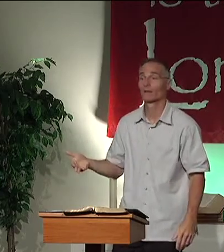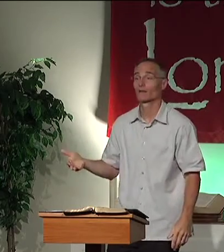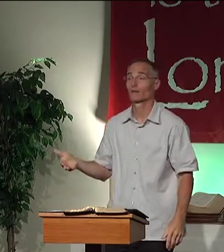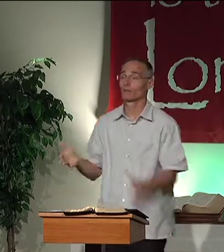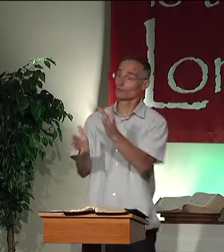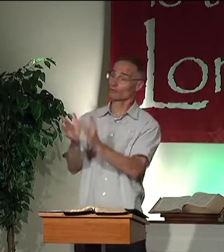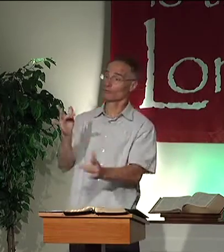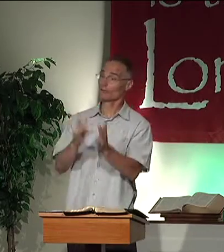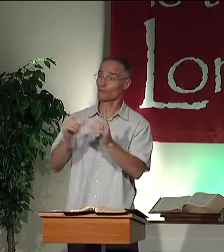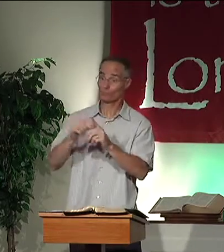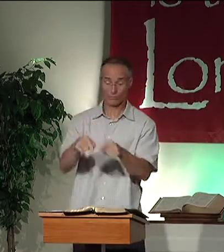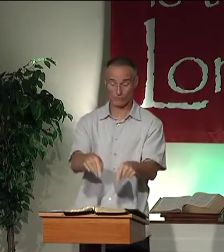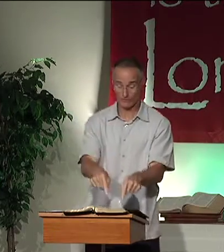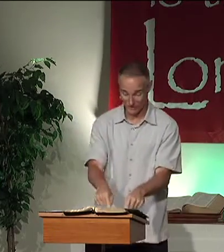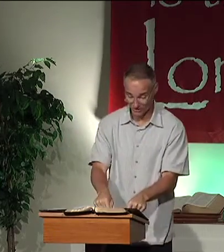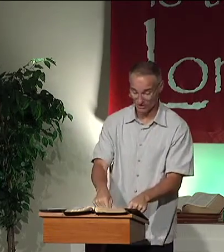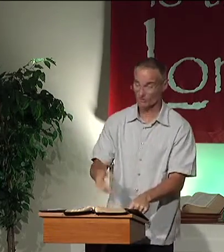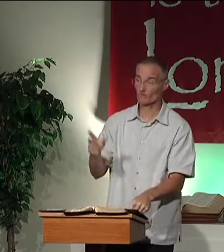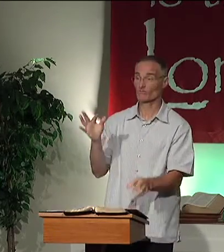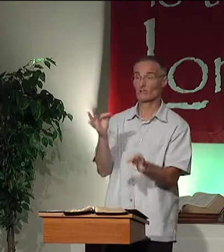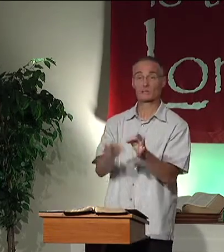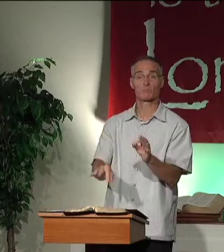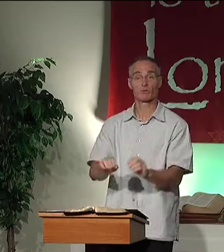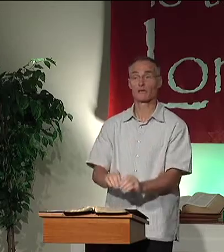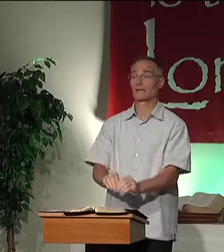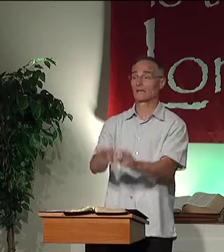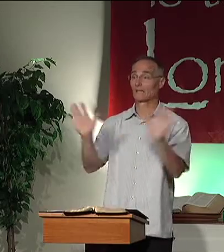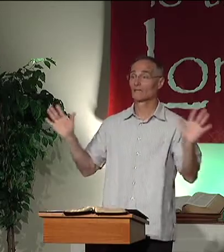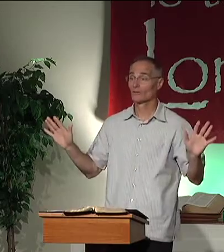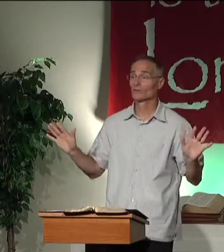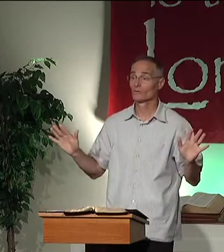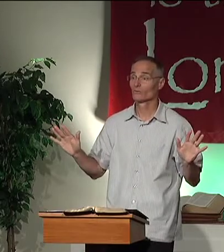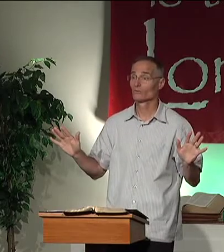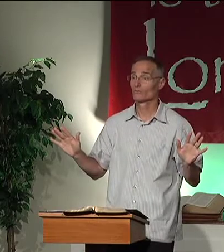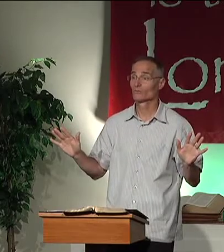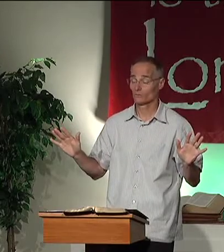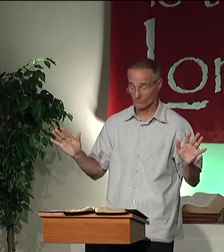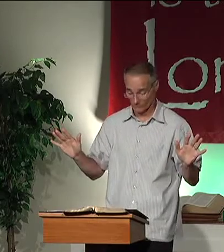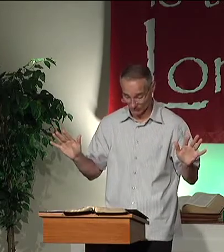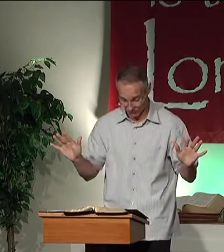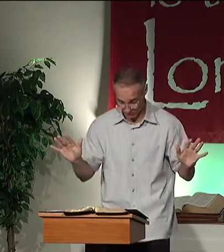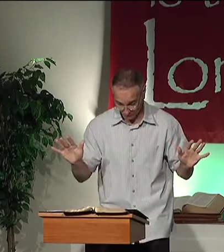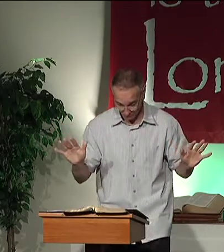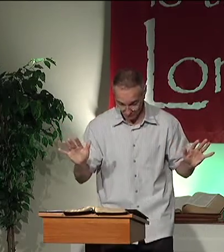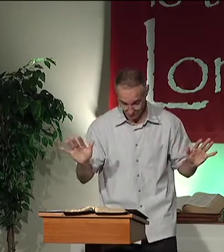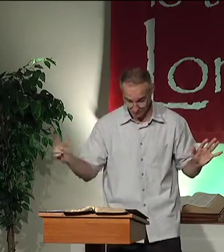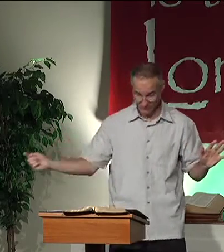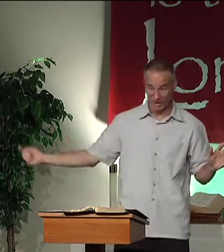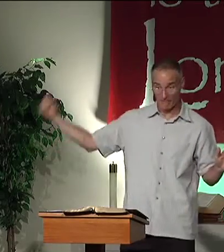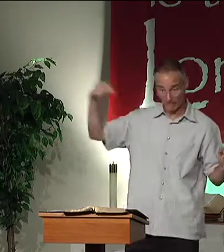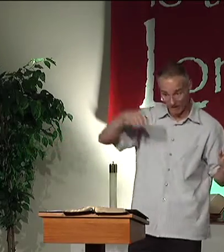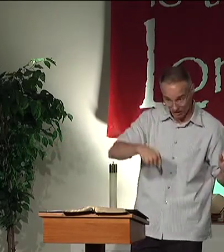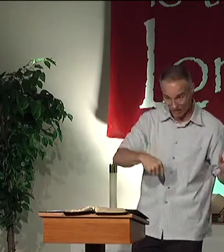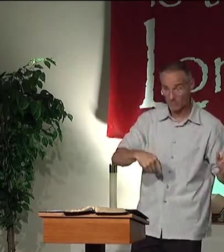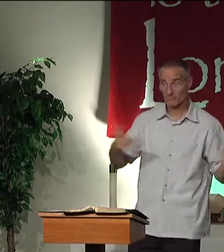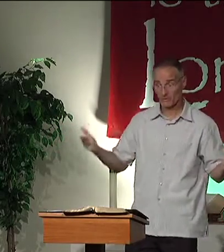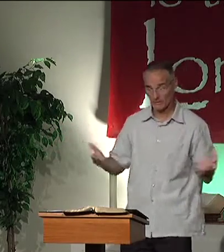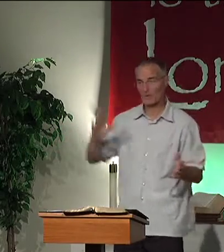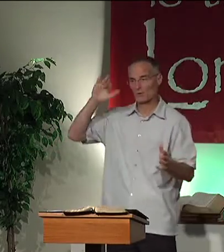and die. Those are Jesus' words here. They seem simple. They seem clear. I